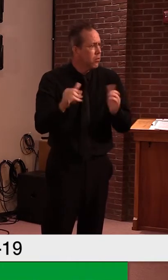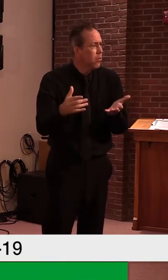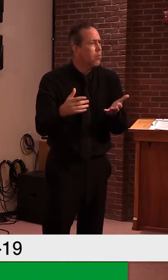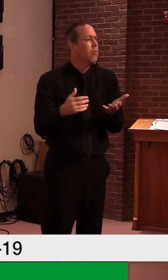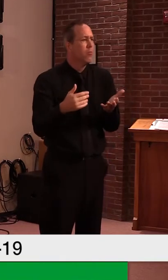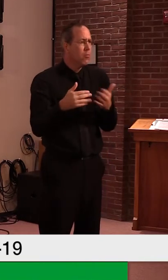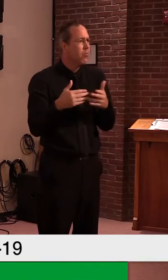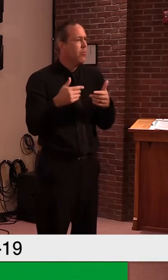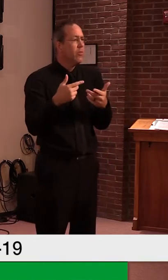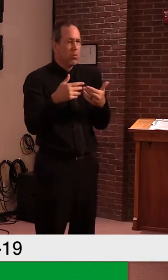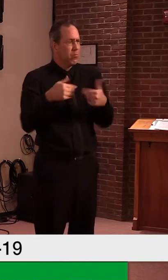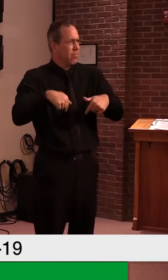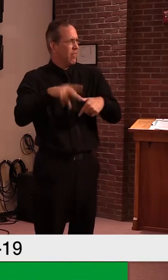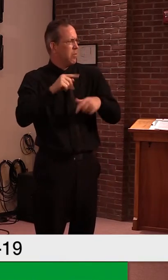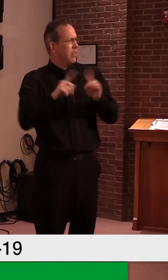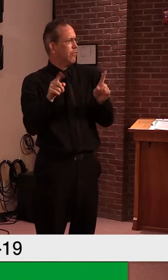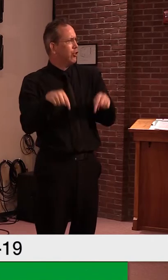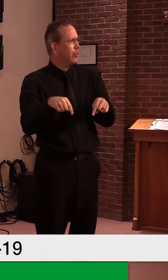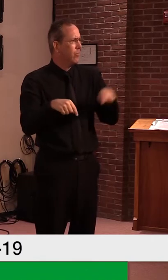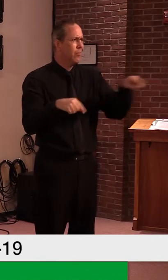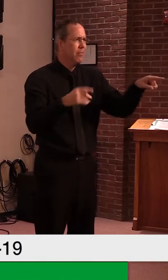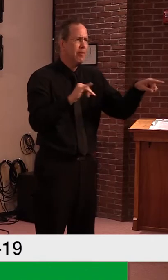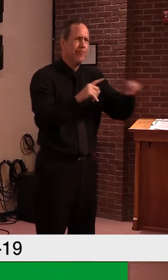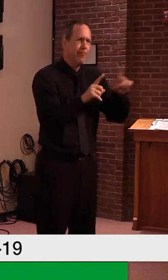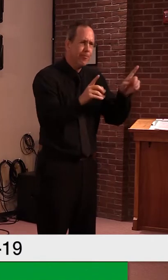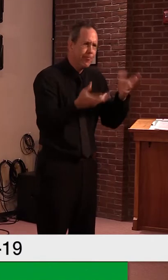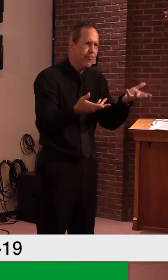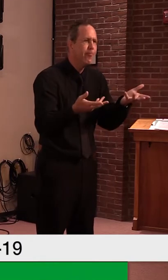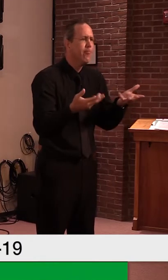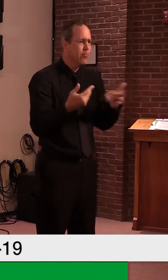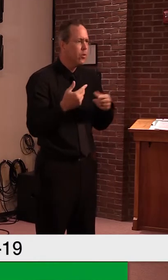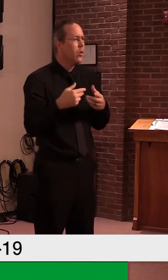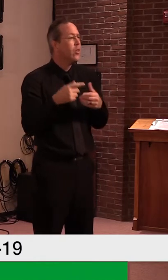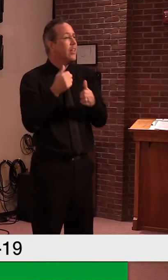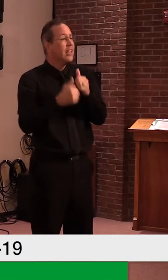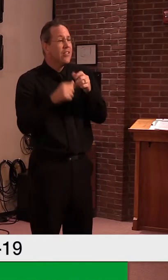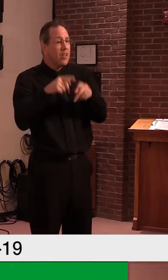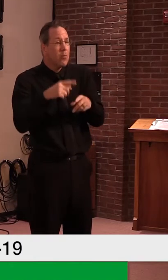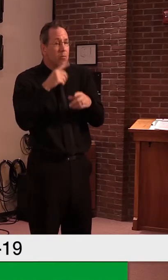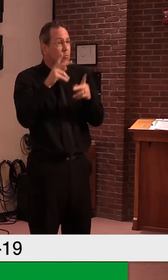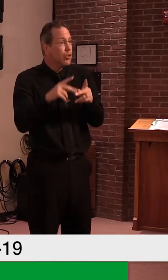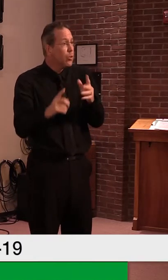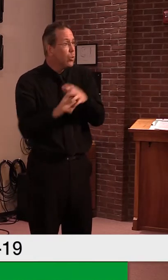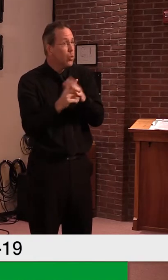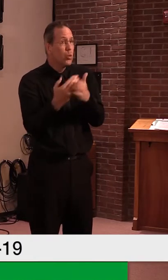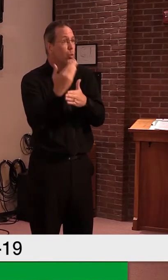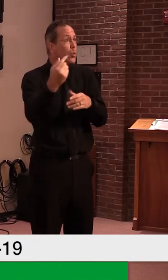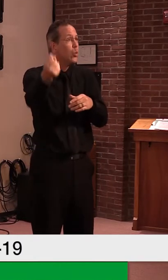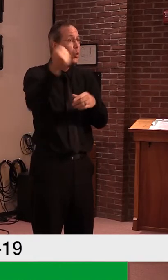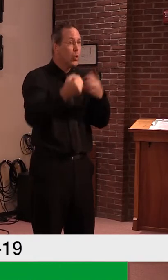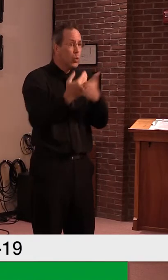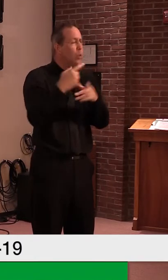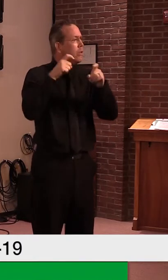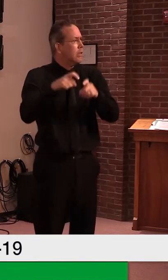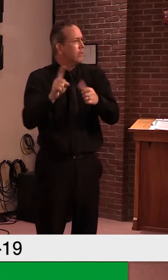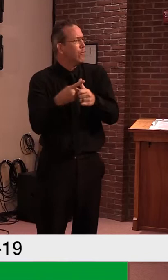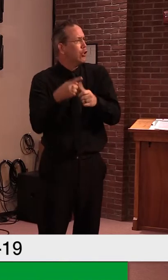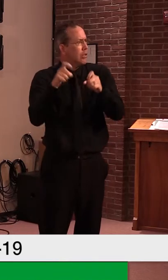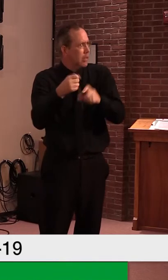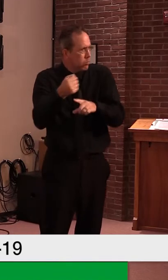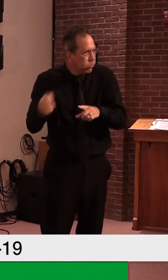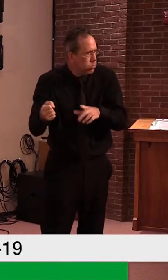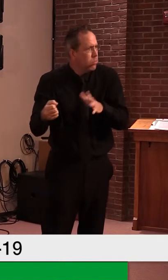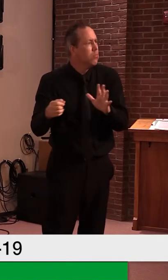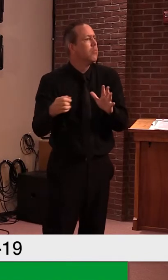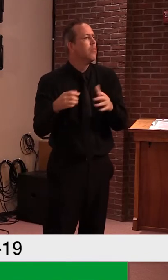They also test every single new intake to the system on days 0, 7 and 12.